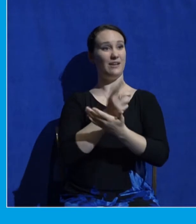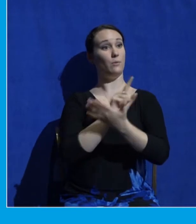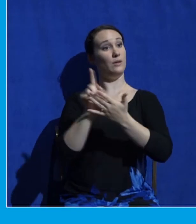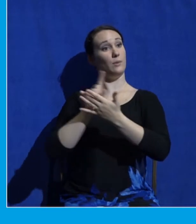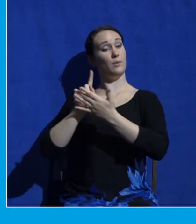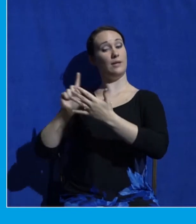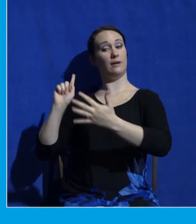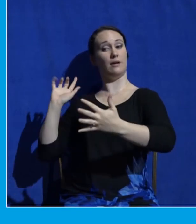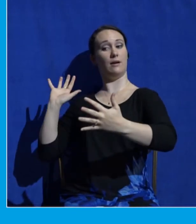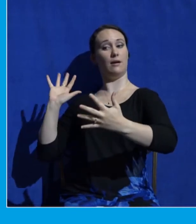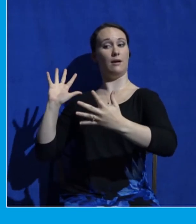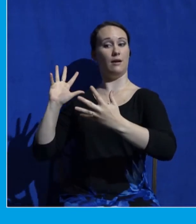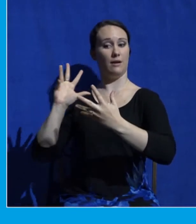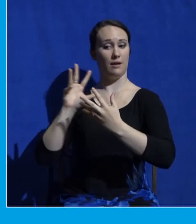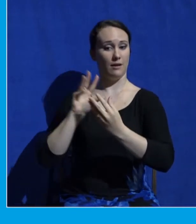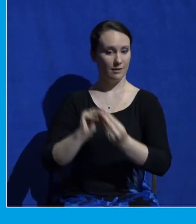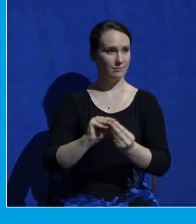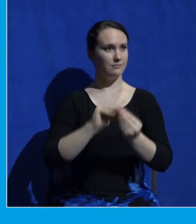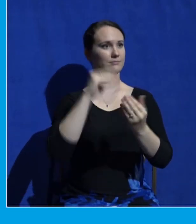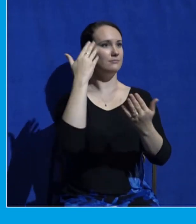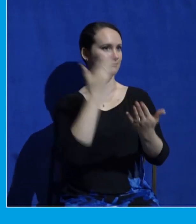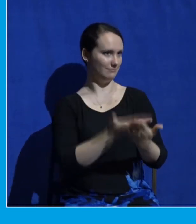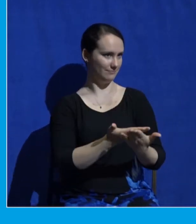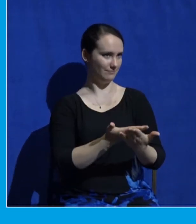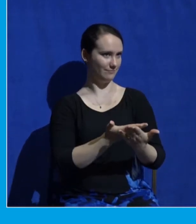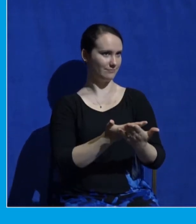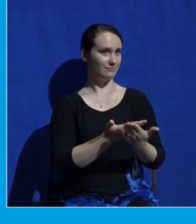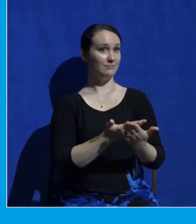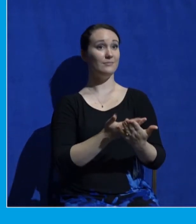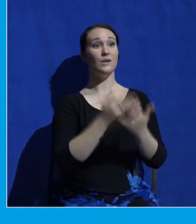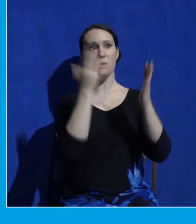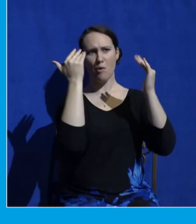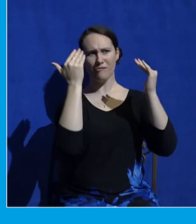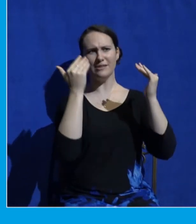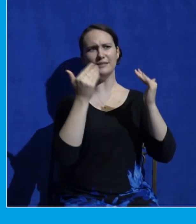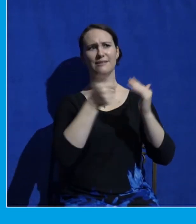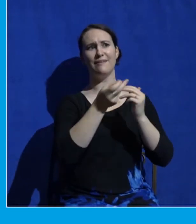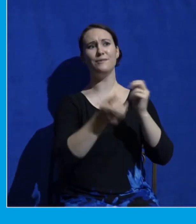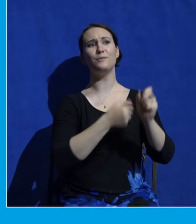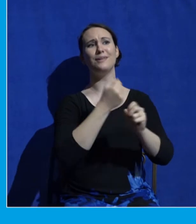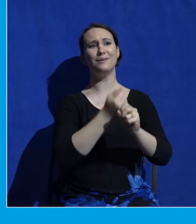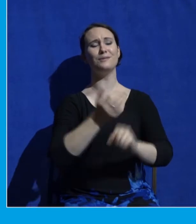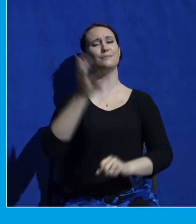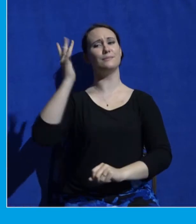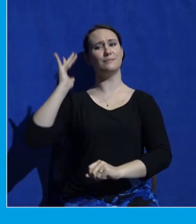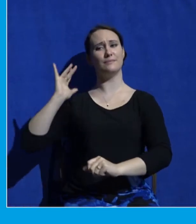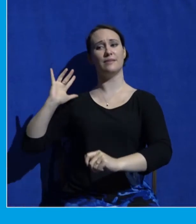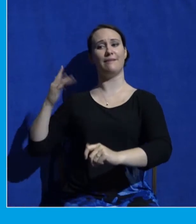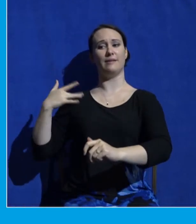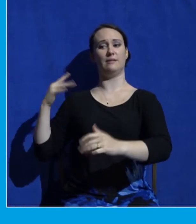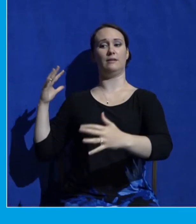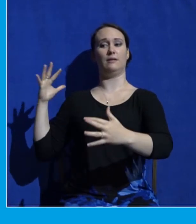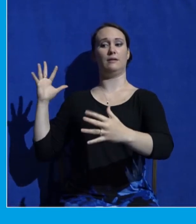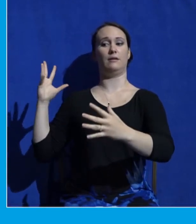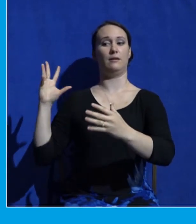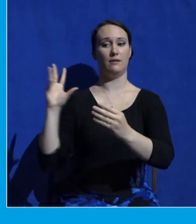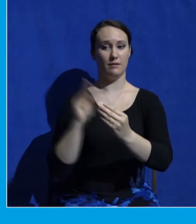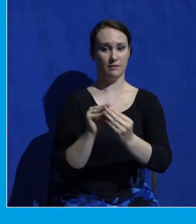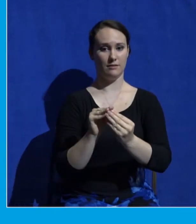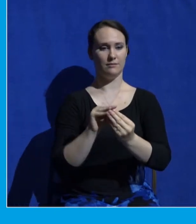sense, over the last couple of years in ways that I trust will encourage you right where you're sitting and encourage us as a church.